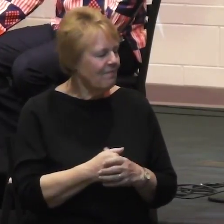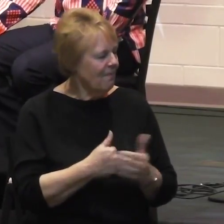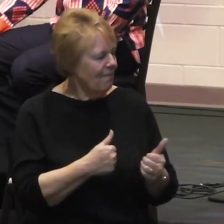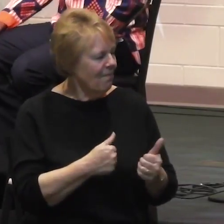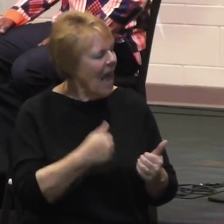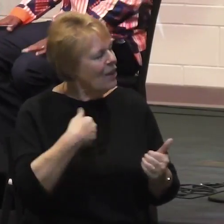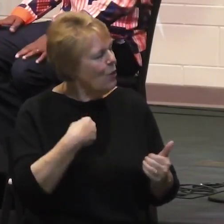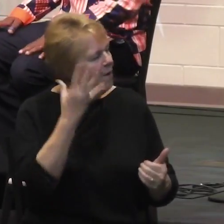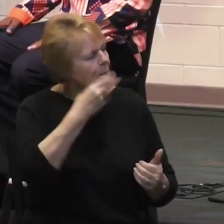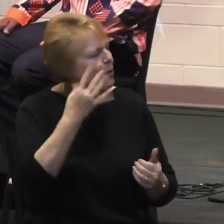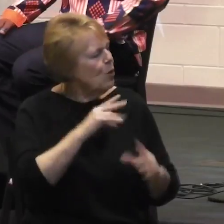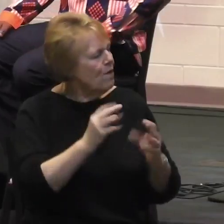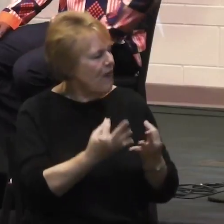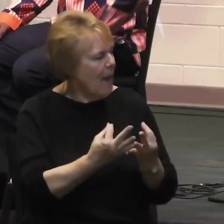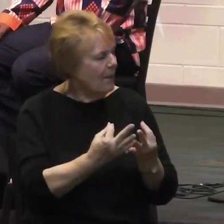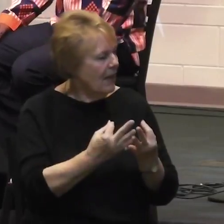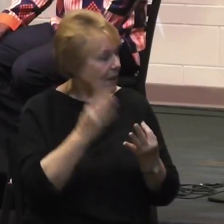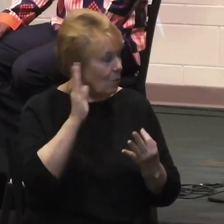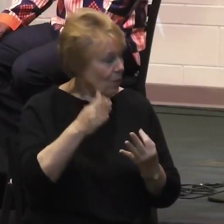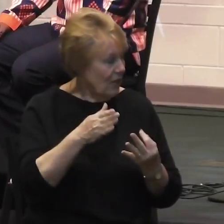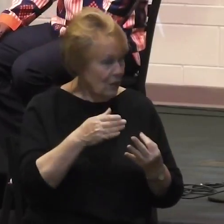beautiful family. Would you tell us about them?